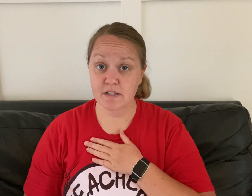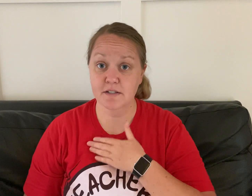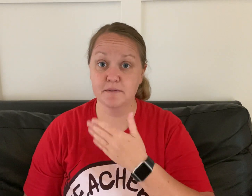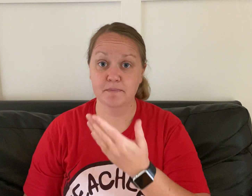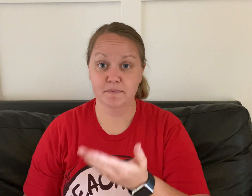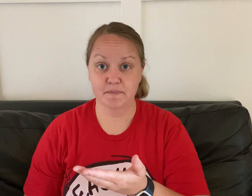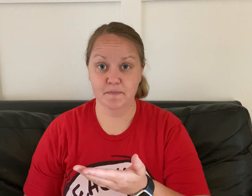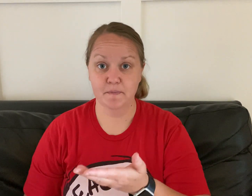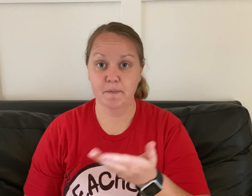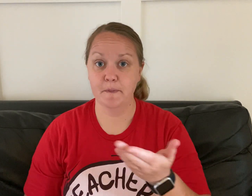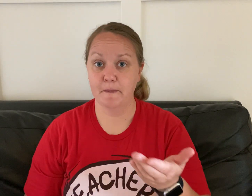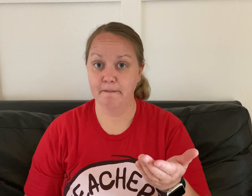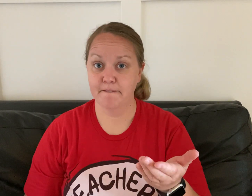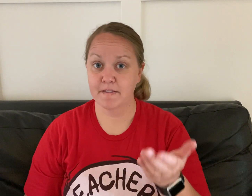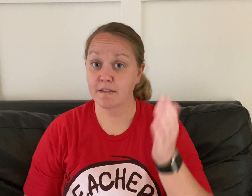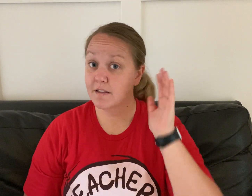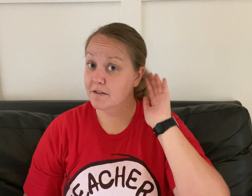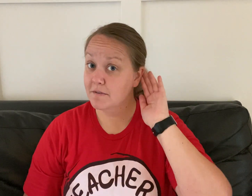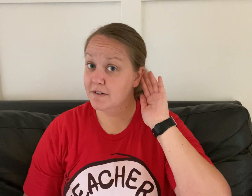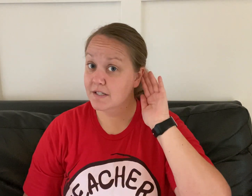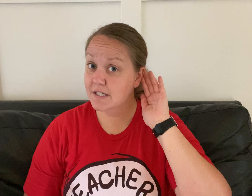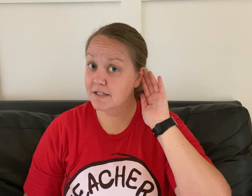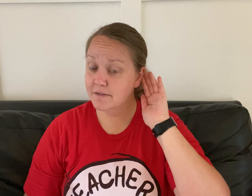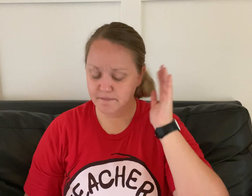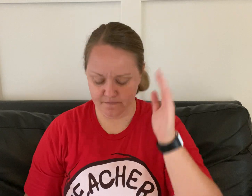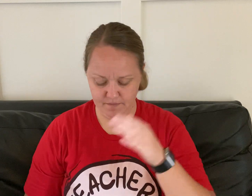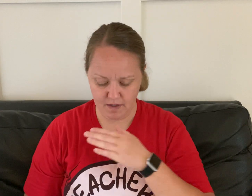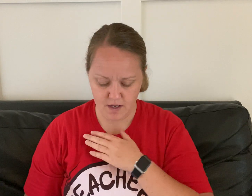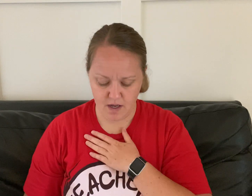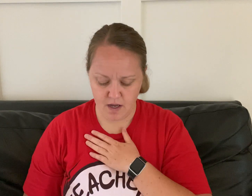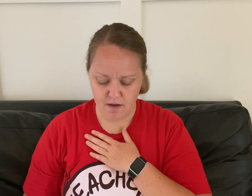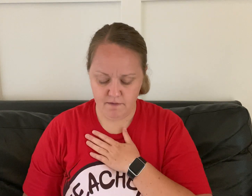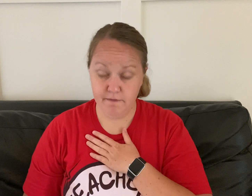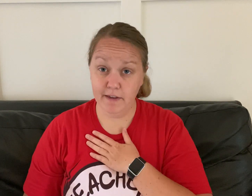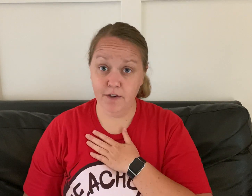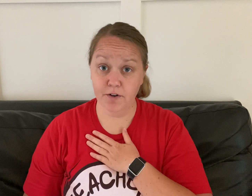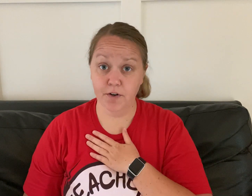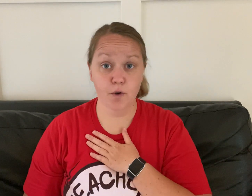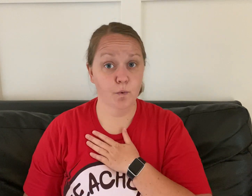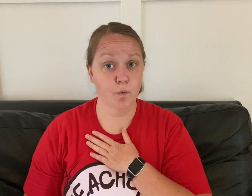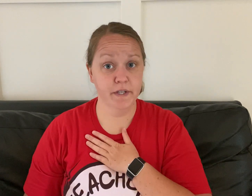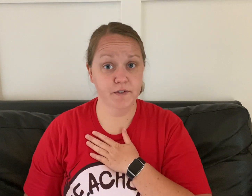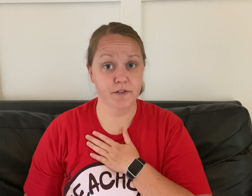finger winter